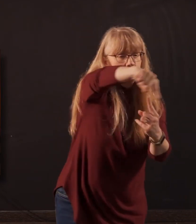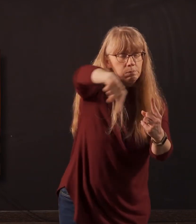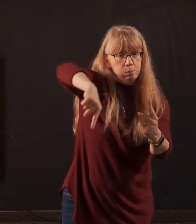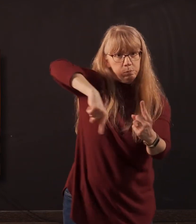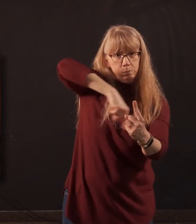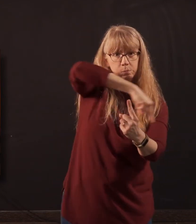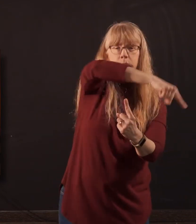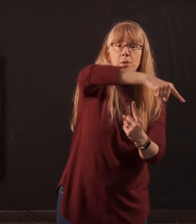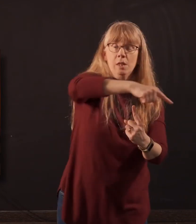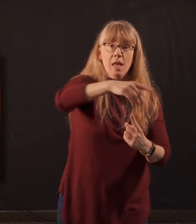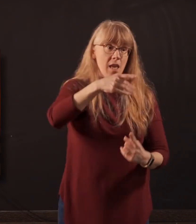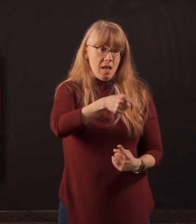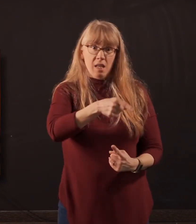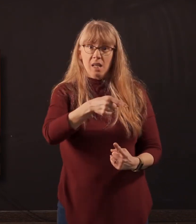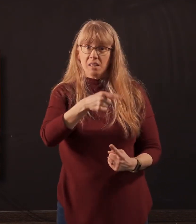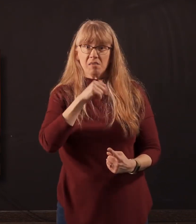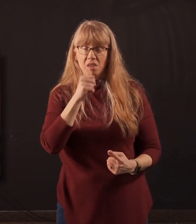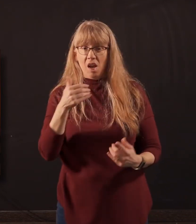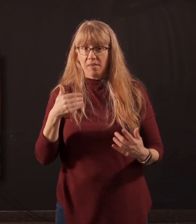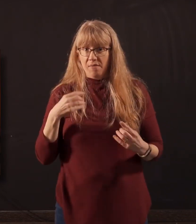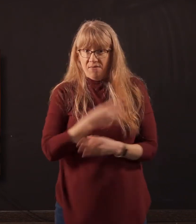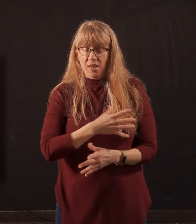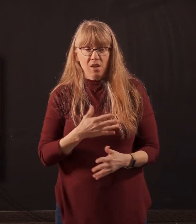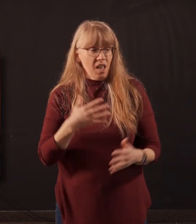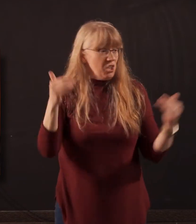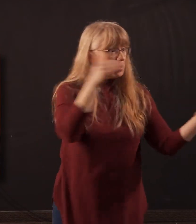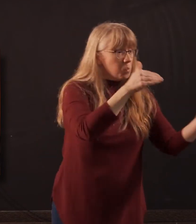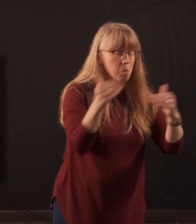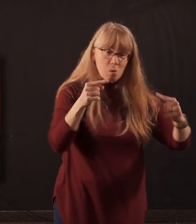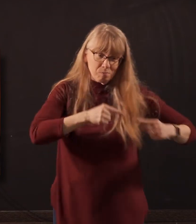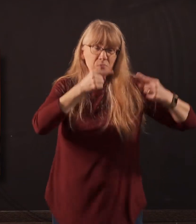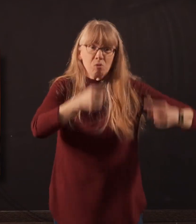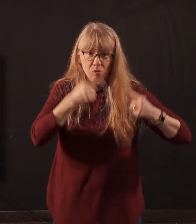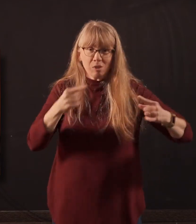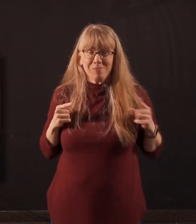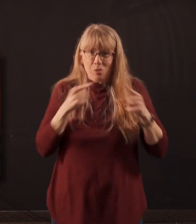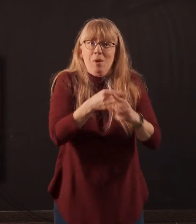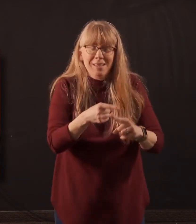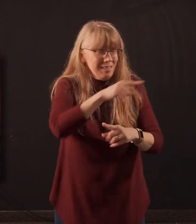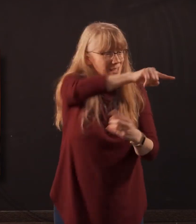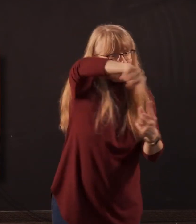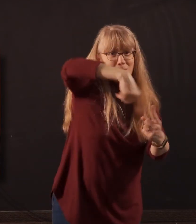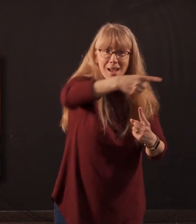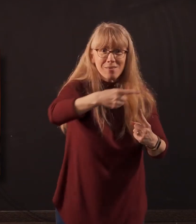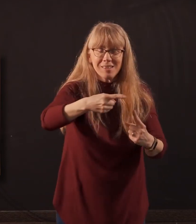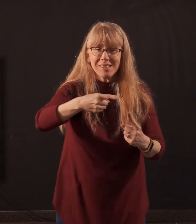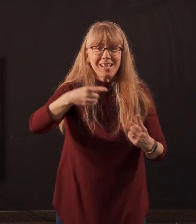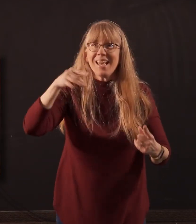the case for him, he's not going to fear. Even though there's war and there's strife and there's crisis all around him, he still has confidence. How